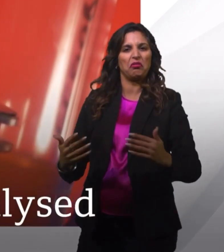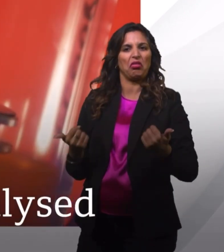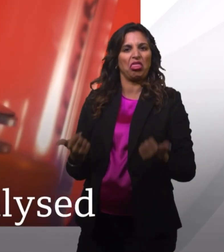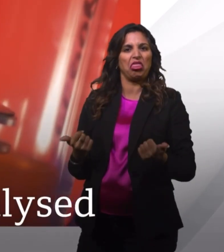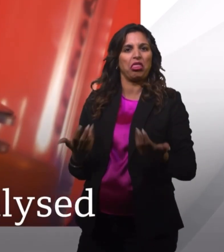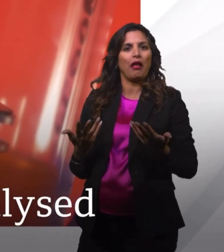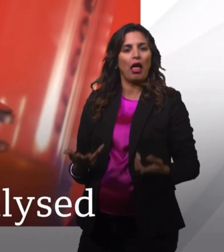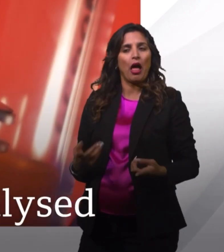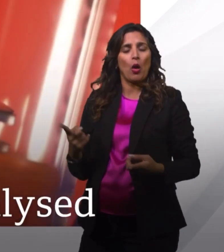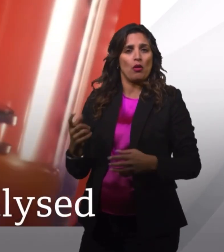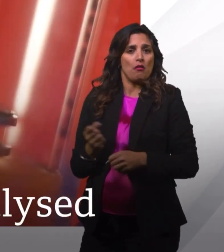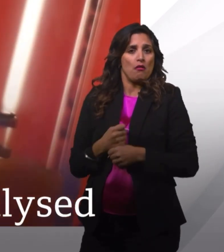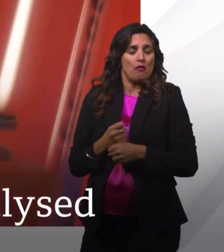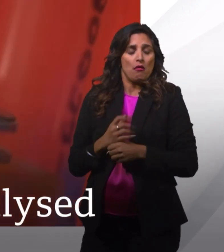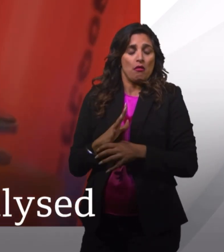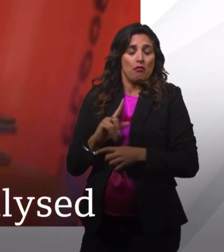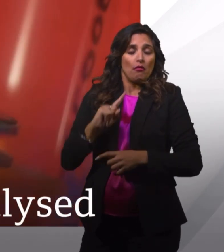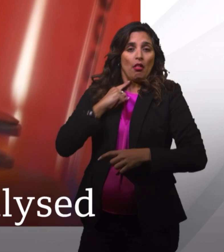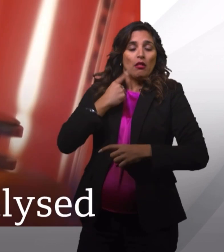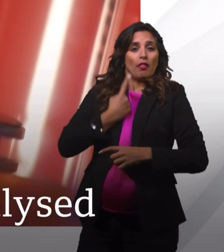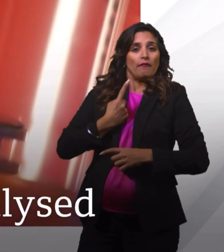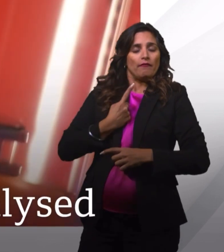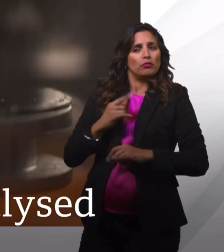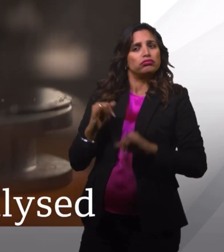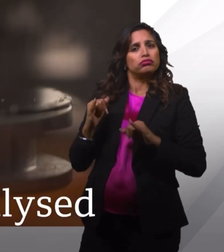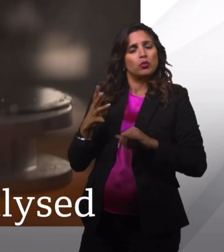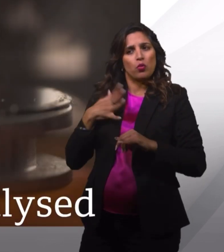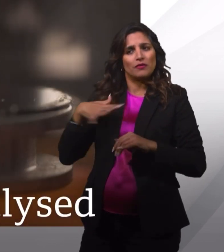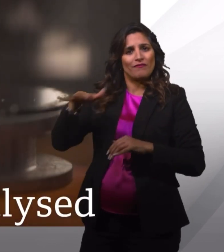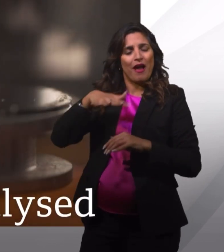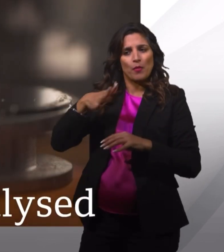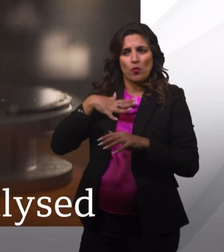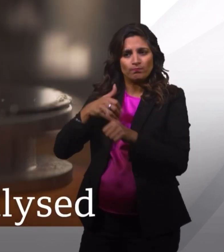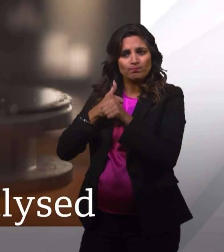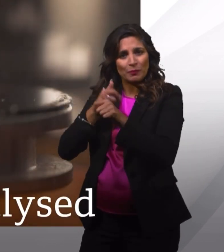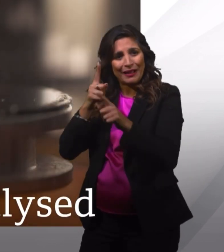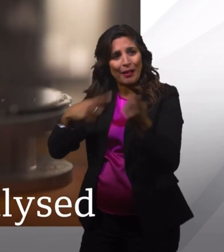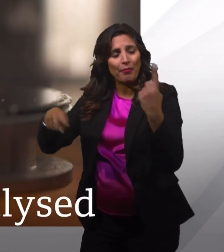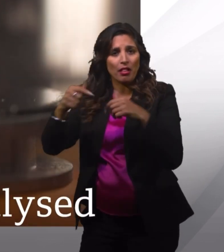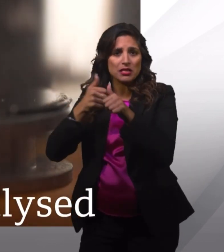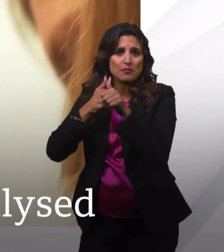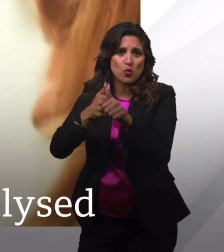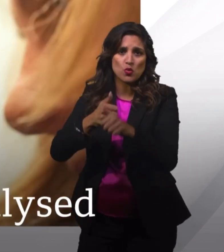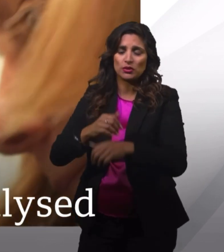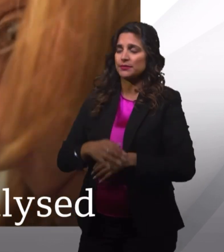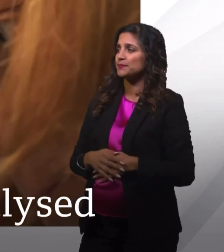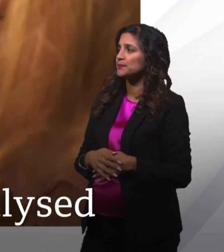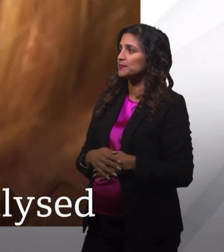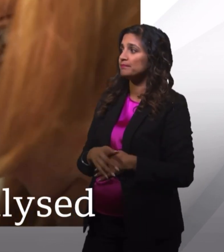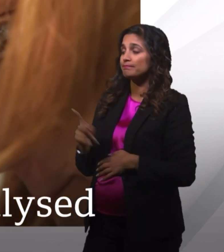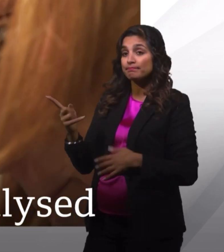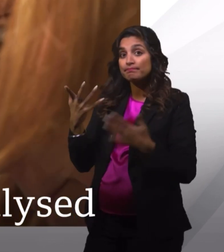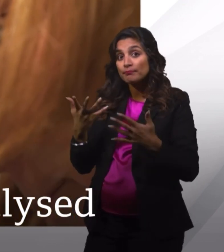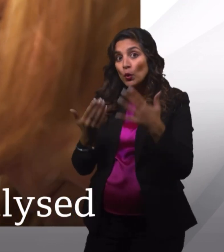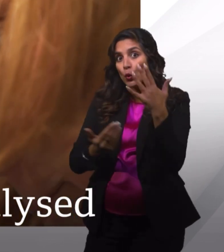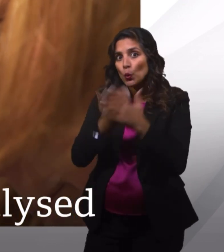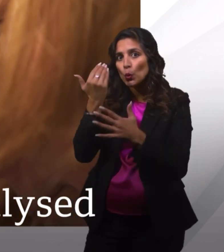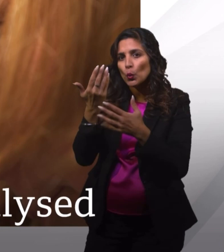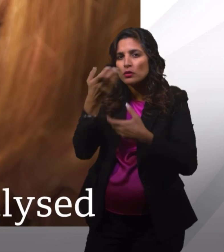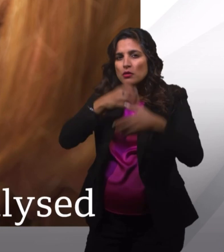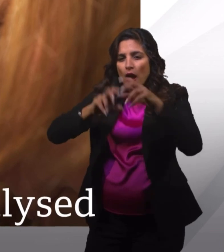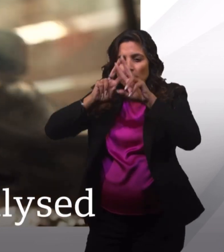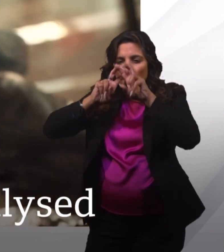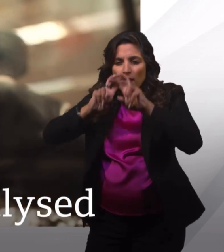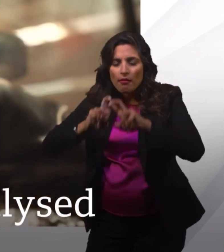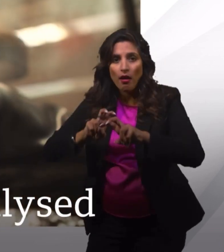And tiny fragments from a four and a half billion year old asteroid arrive in the UK for analysis. Could they yield